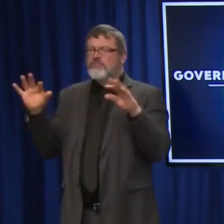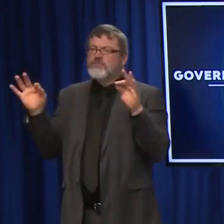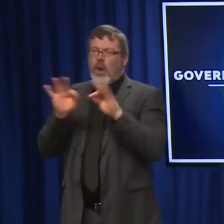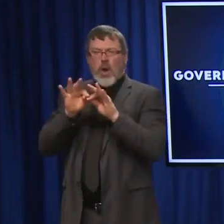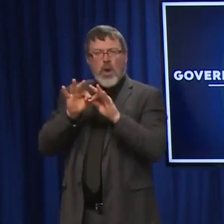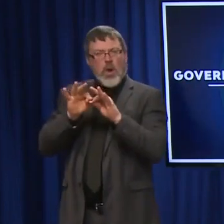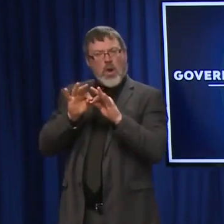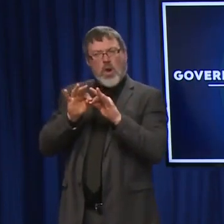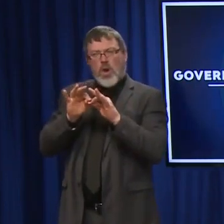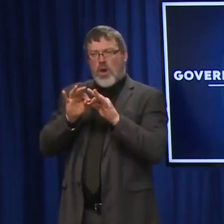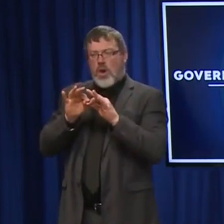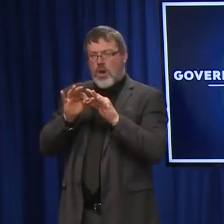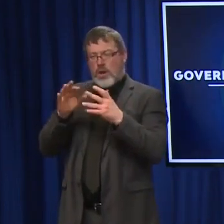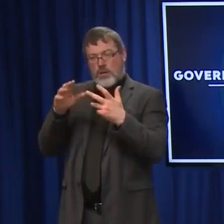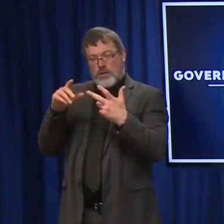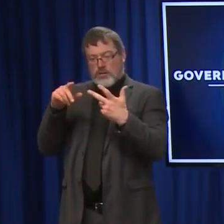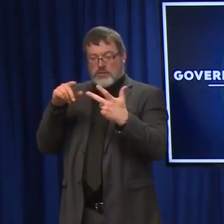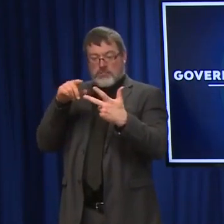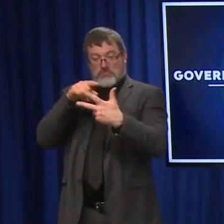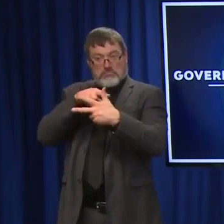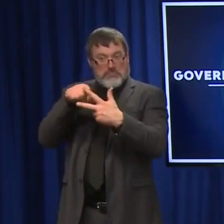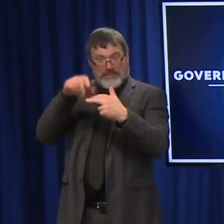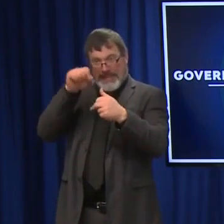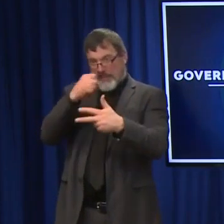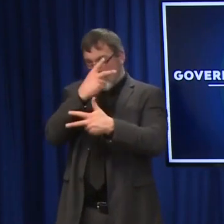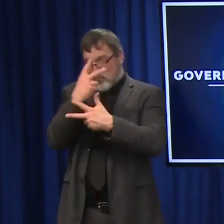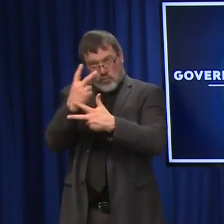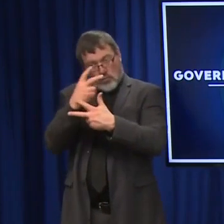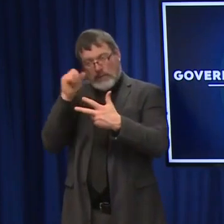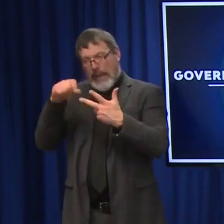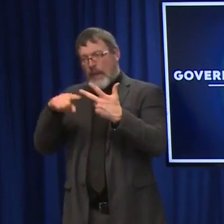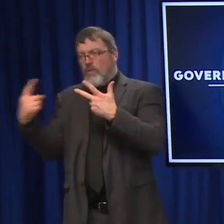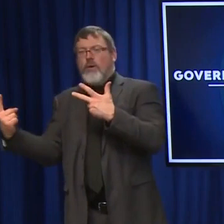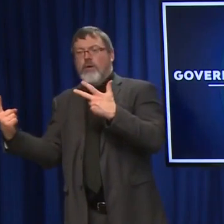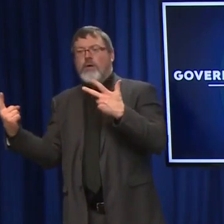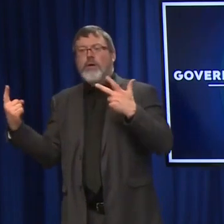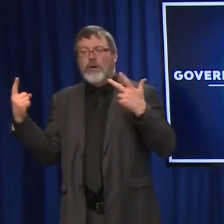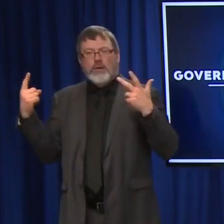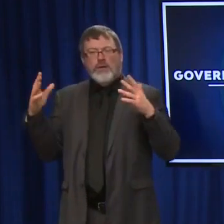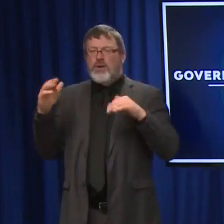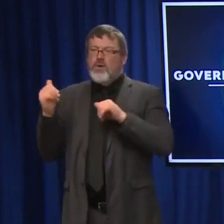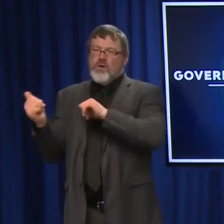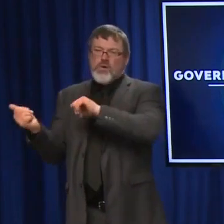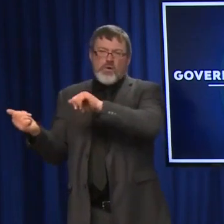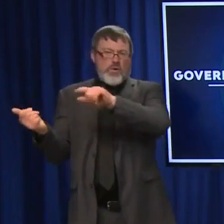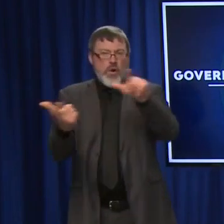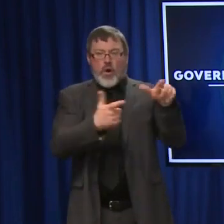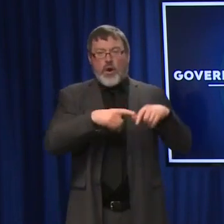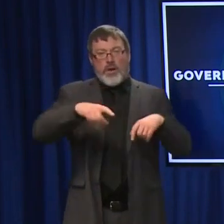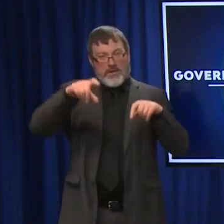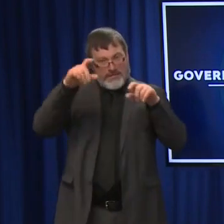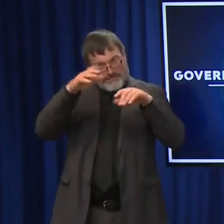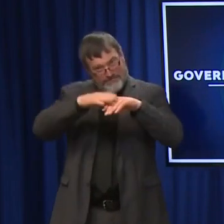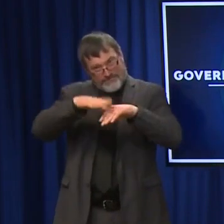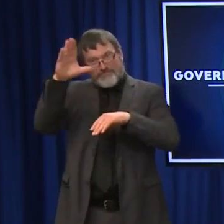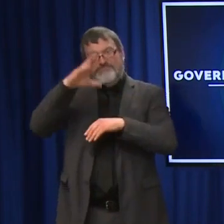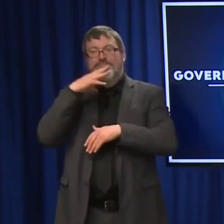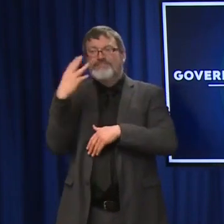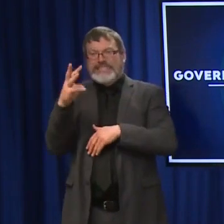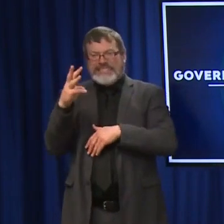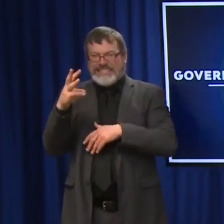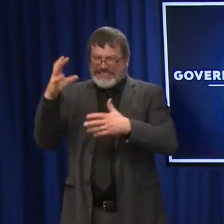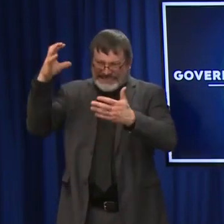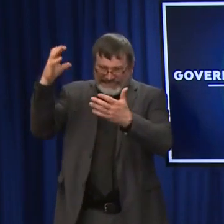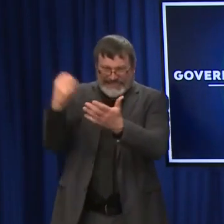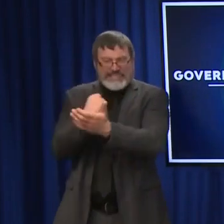or the single-dose Janssen vaccine already, everybody 16 and over should get a booster dose. Again,